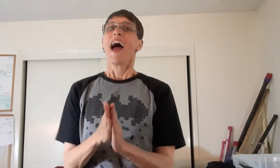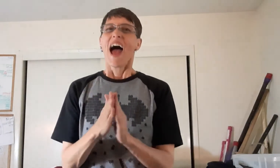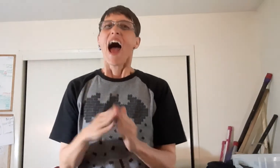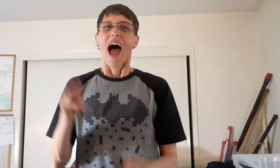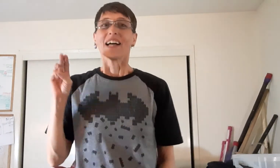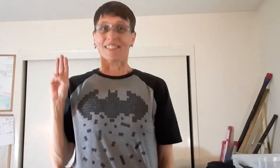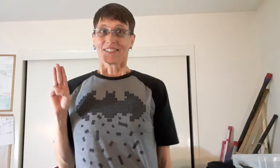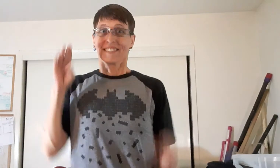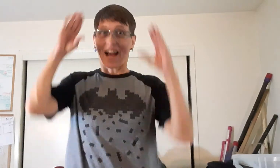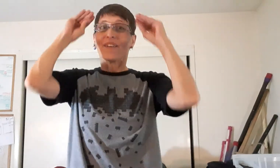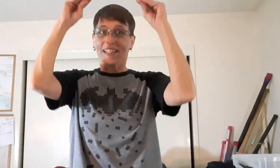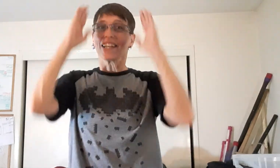Ask your scout leader.